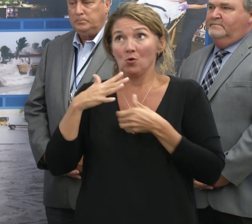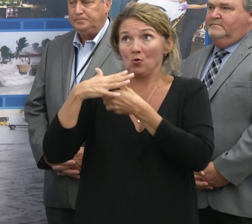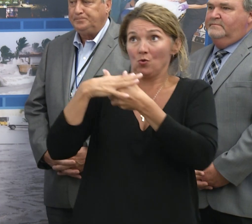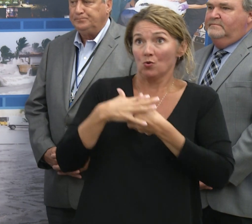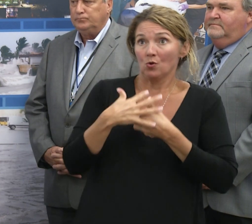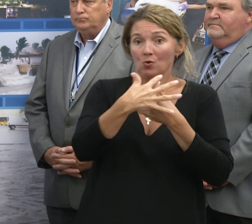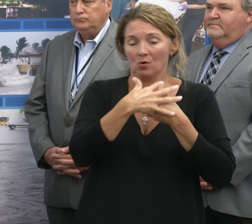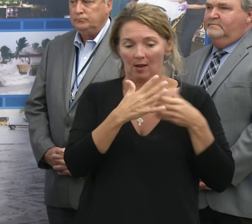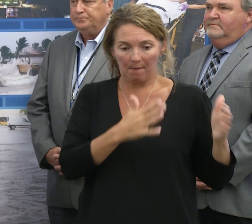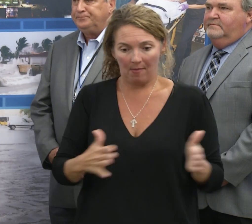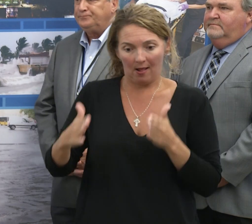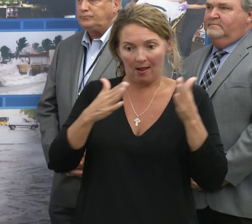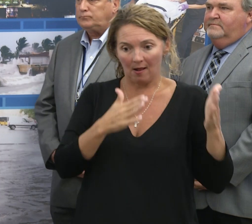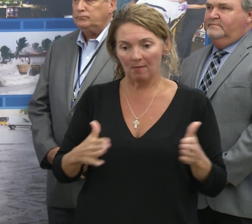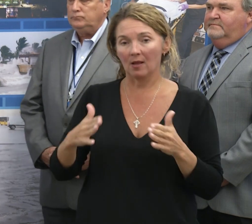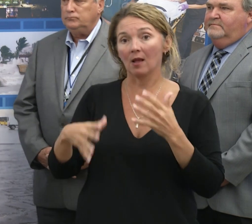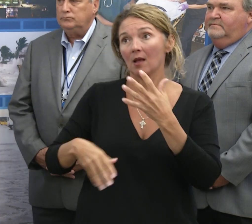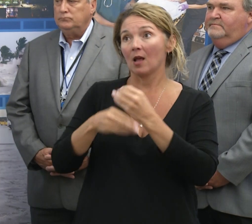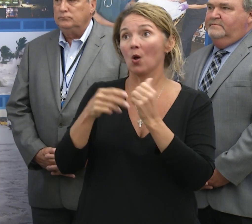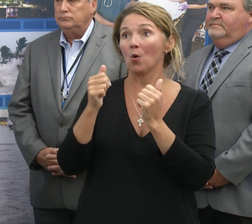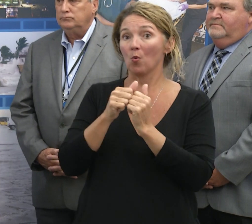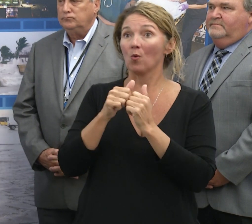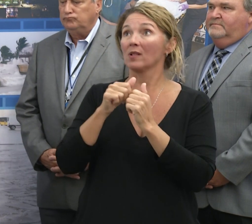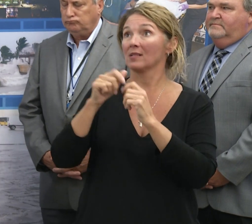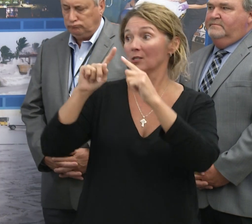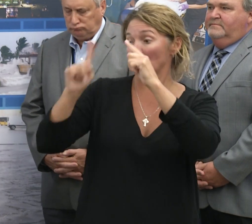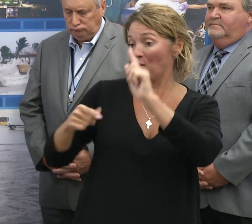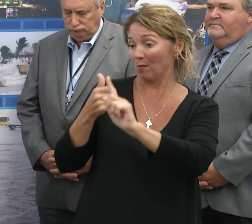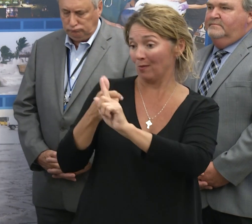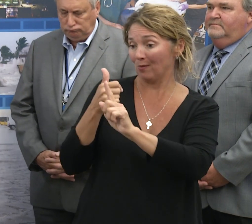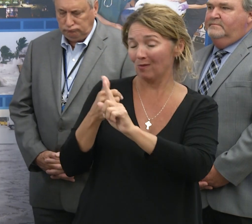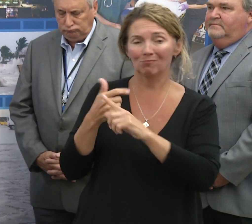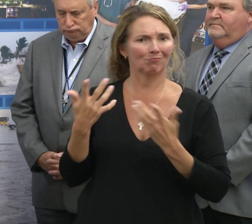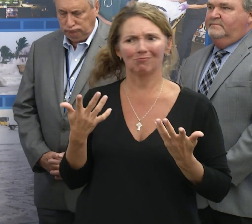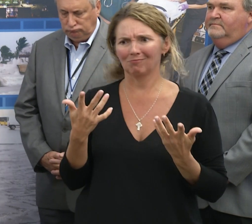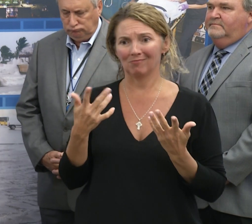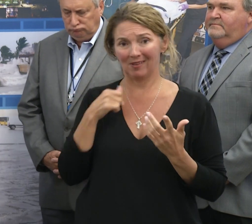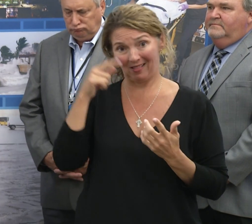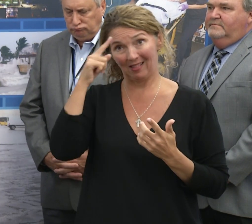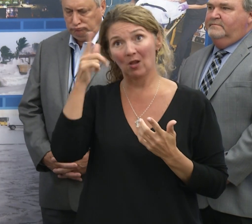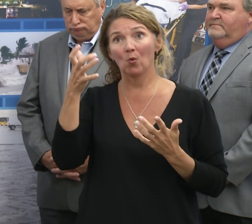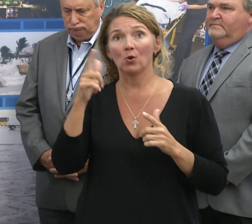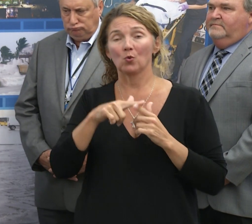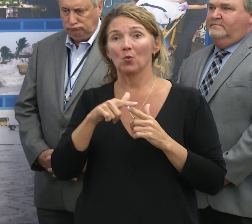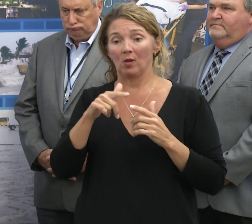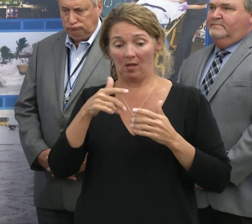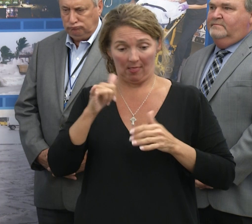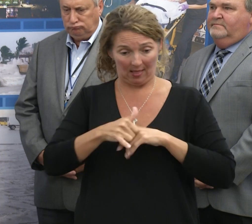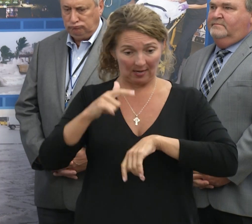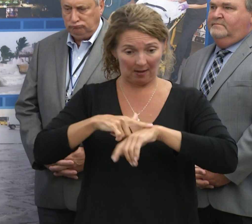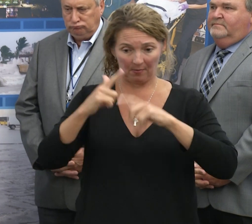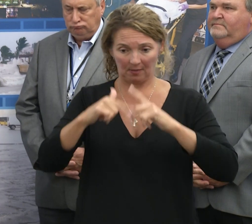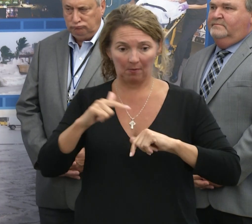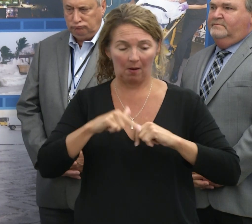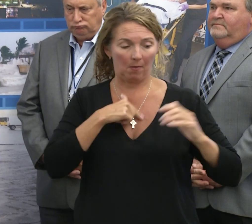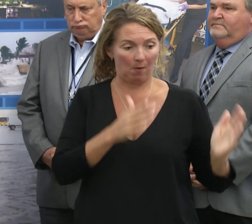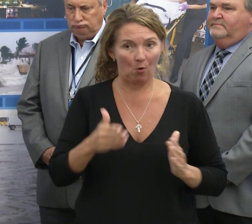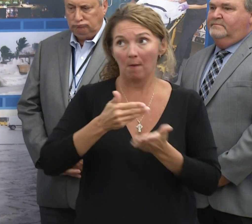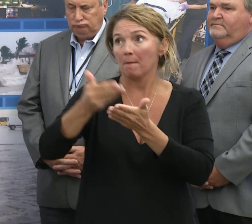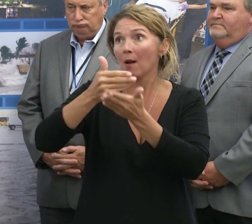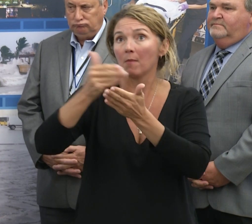This planning aspect, in addition to preparing for the storm, is not something that you want to deal with at the same time.